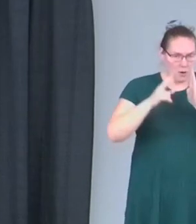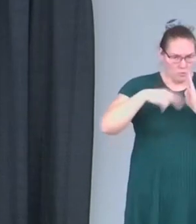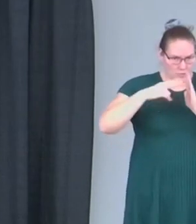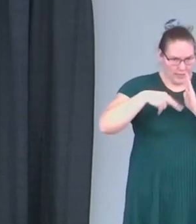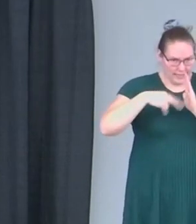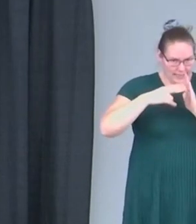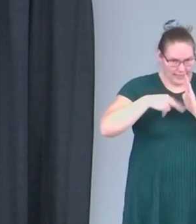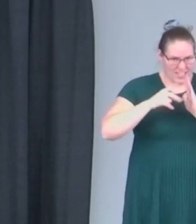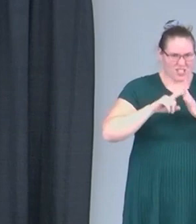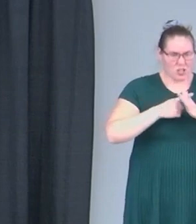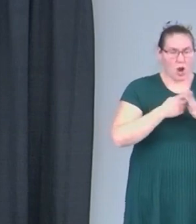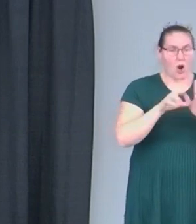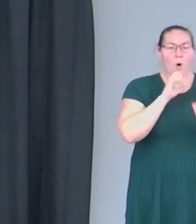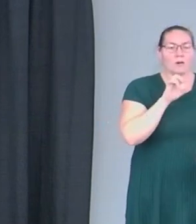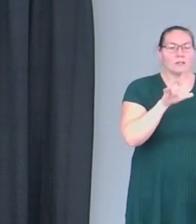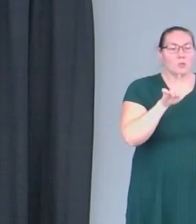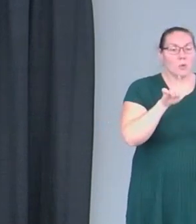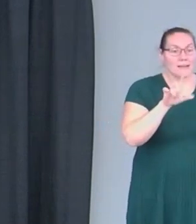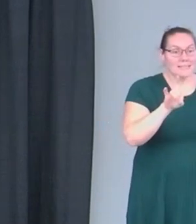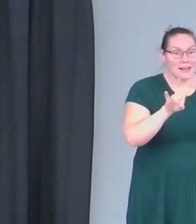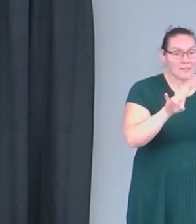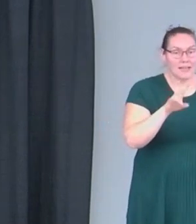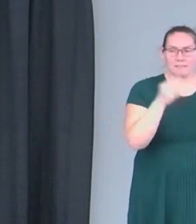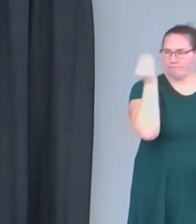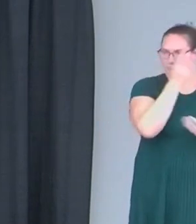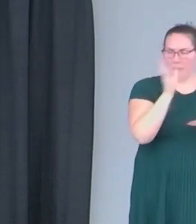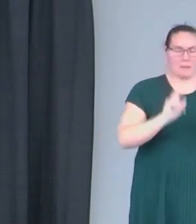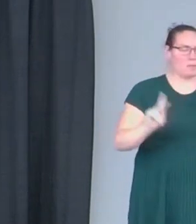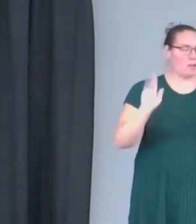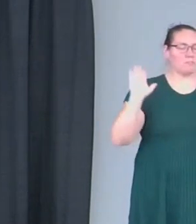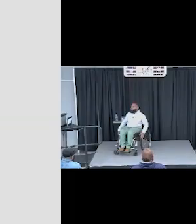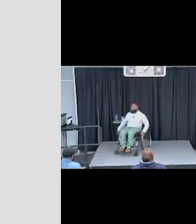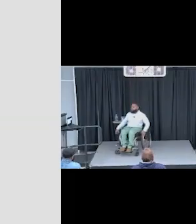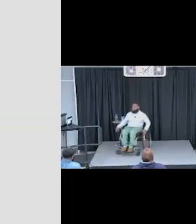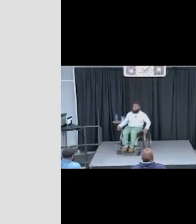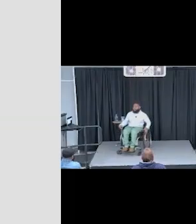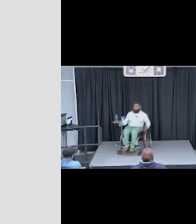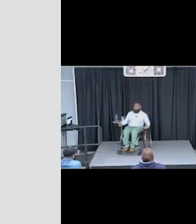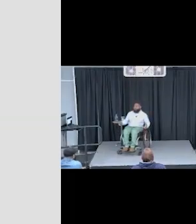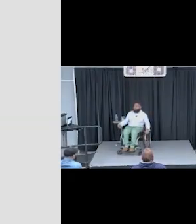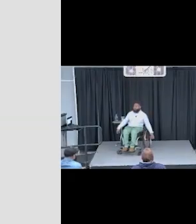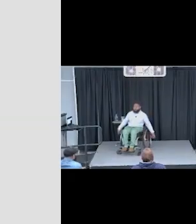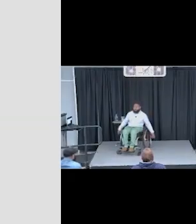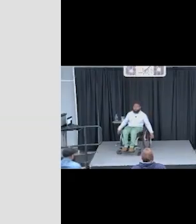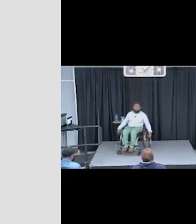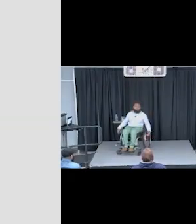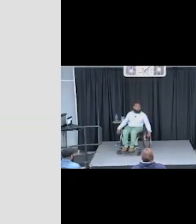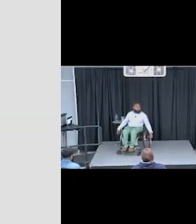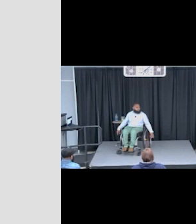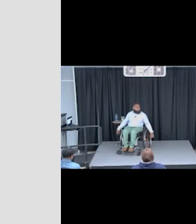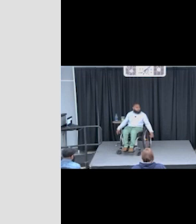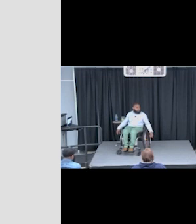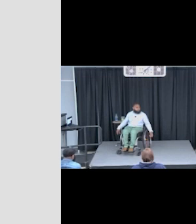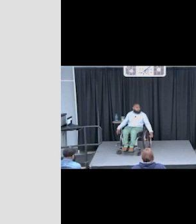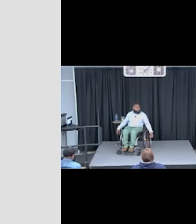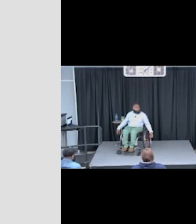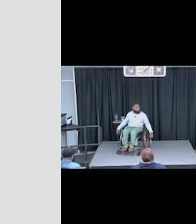until I was 27. And I tell people all the time, the streets might have made me, but books freed me.